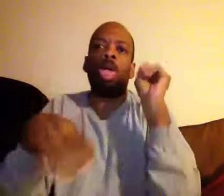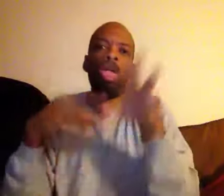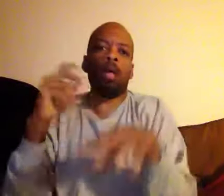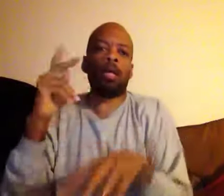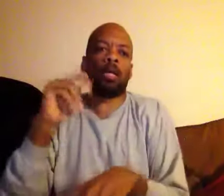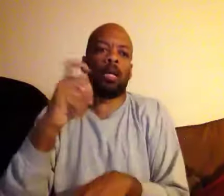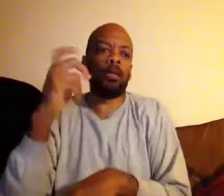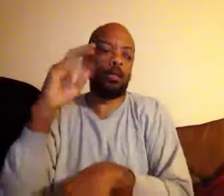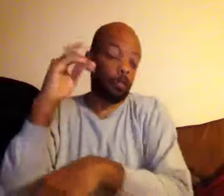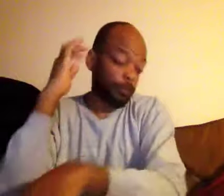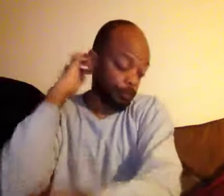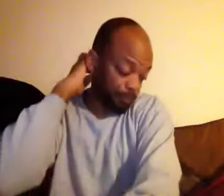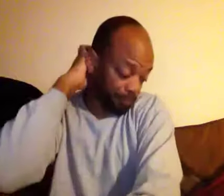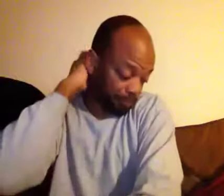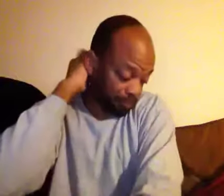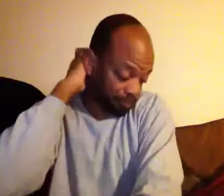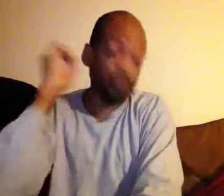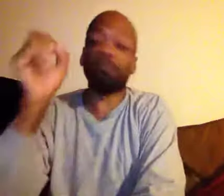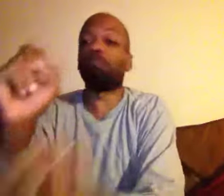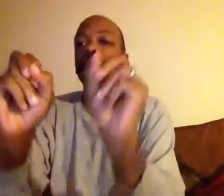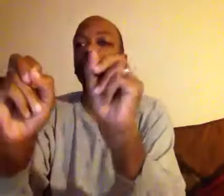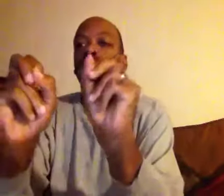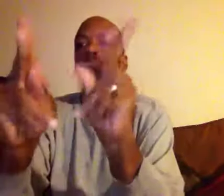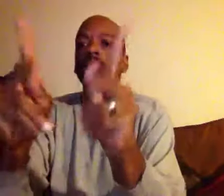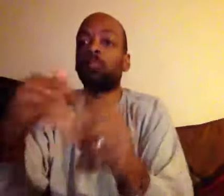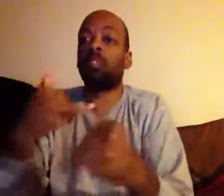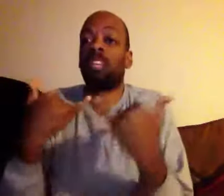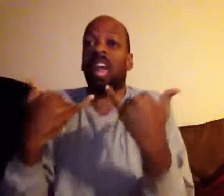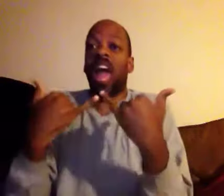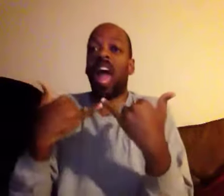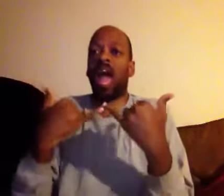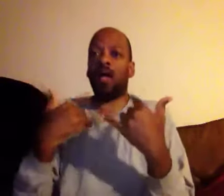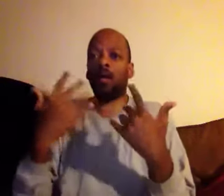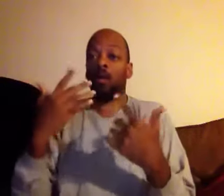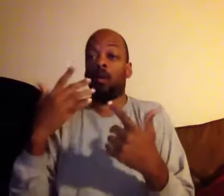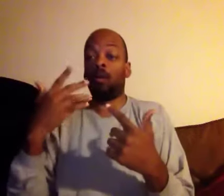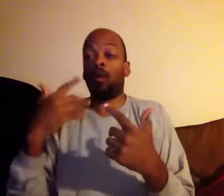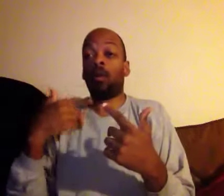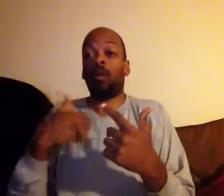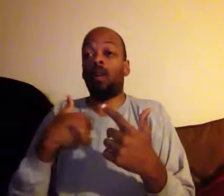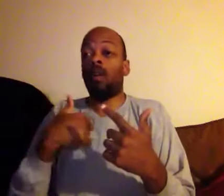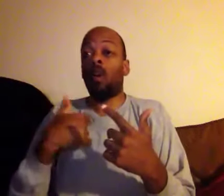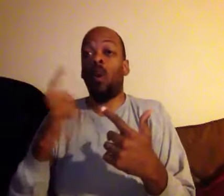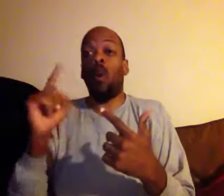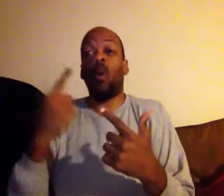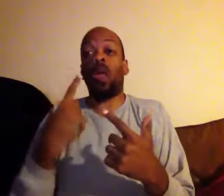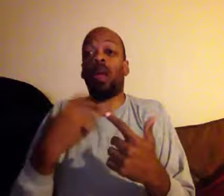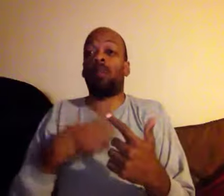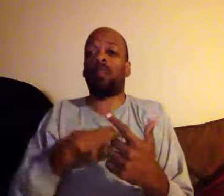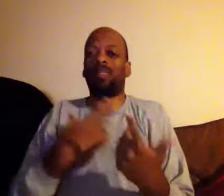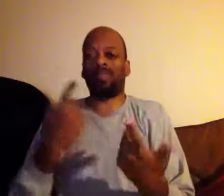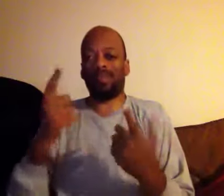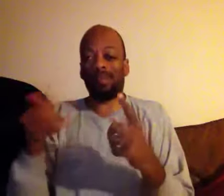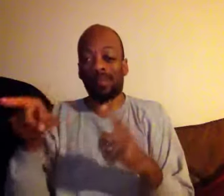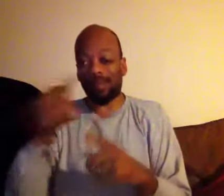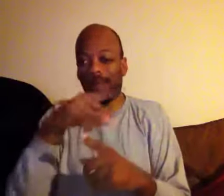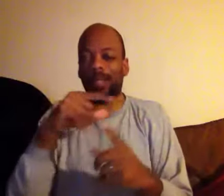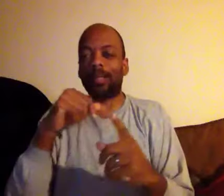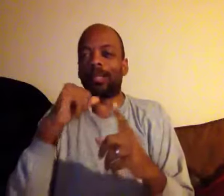i went through her stuff and i found this note that bo wrote me but he figured out